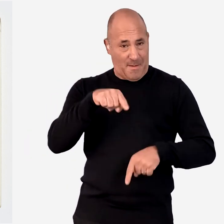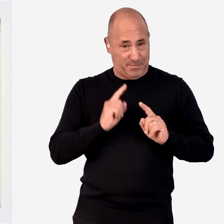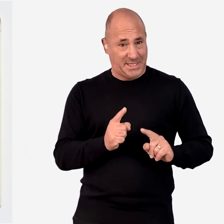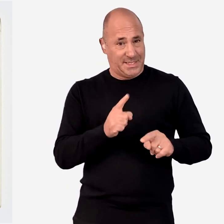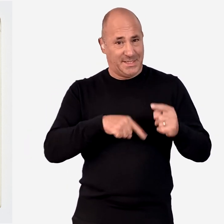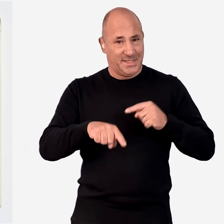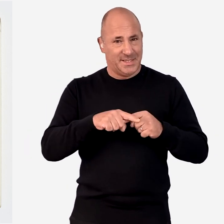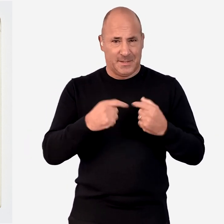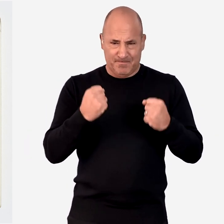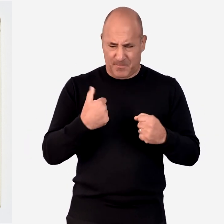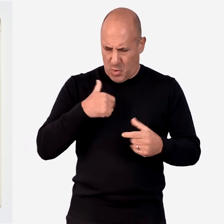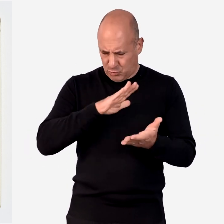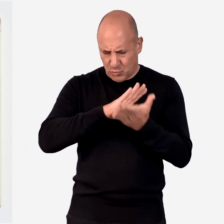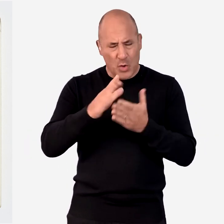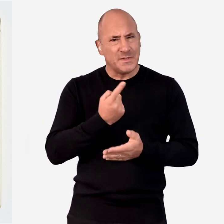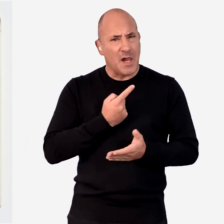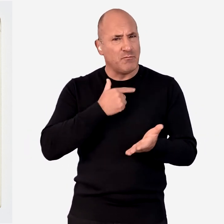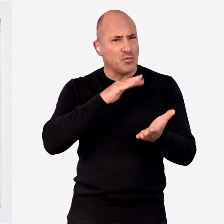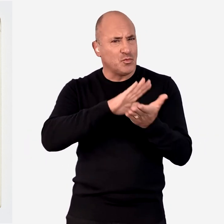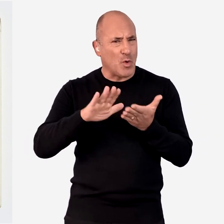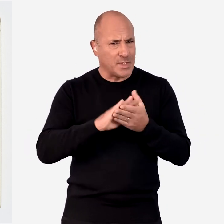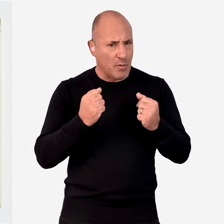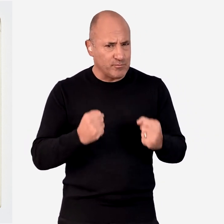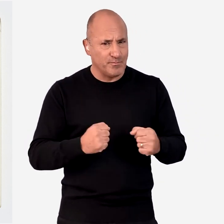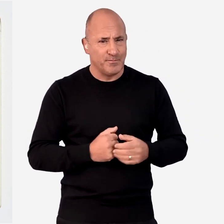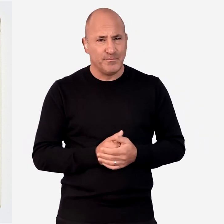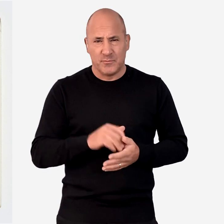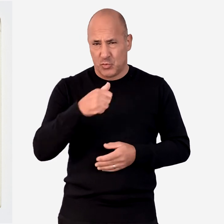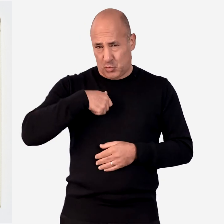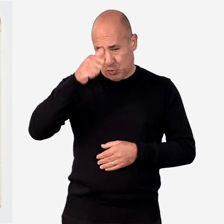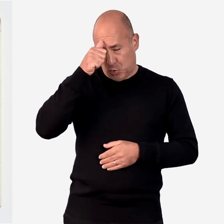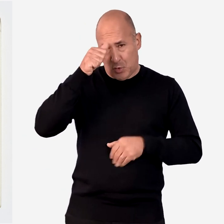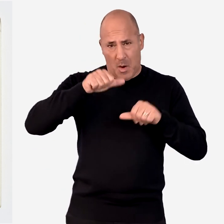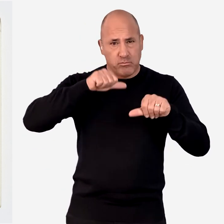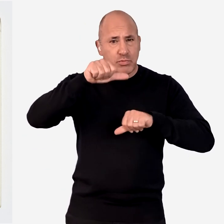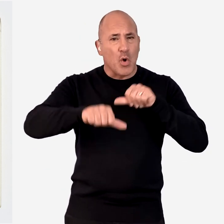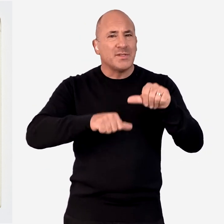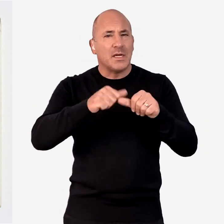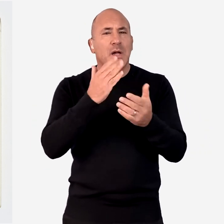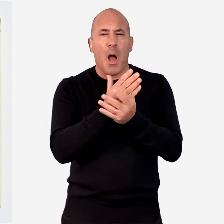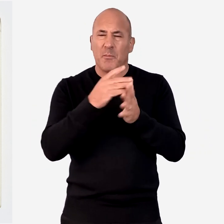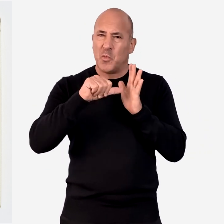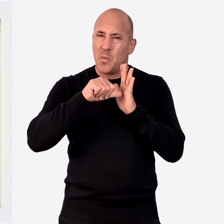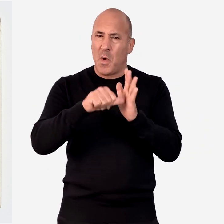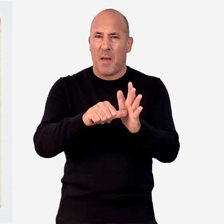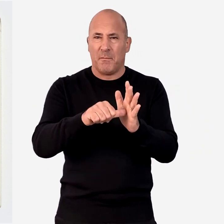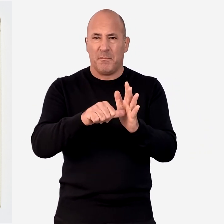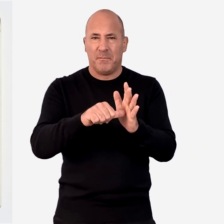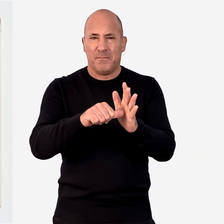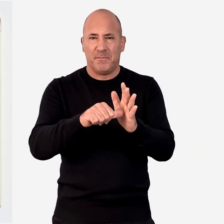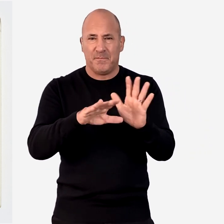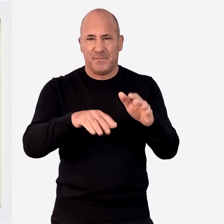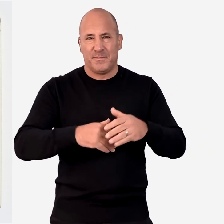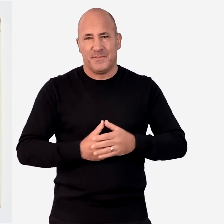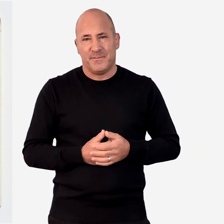time. I was determined to get myself sorted out. But I knew that the process would